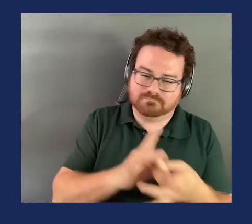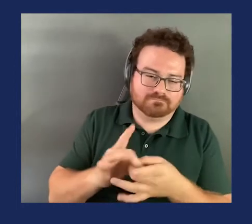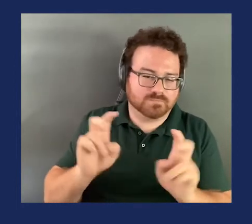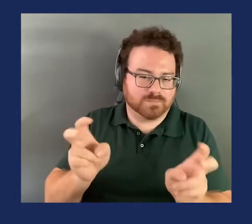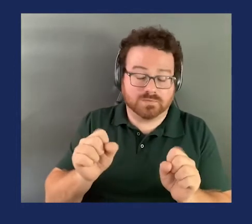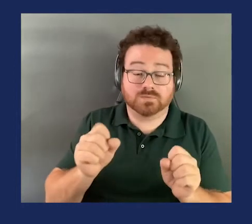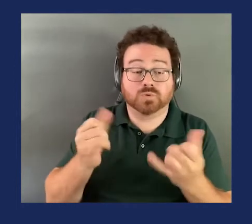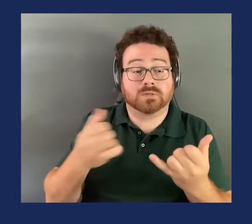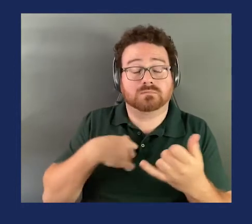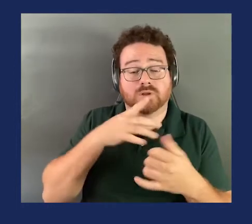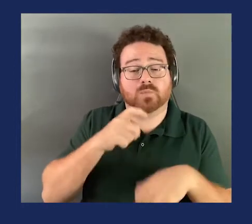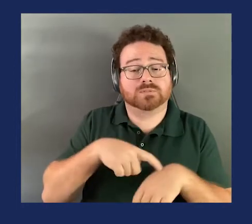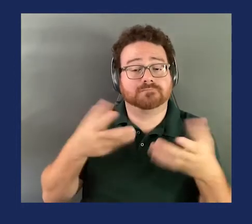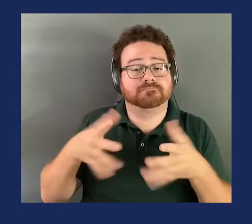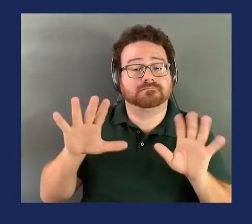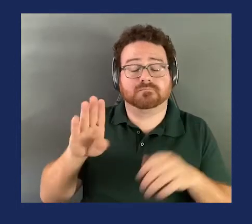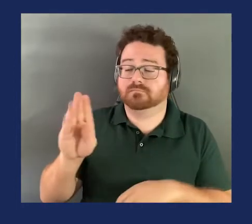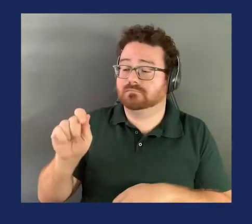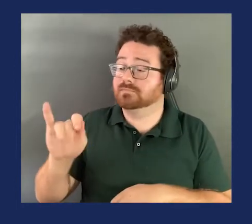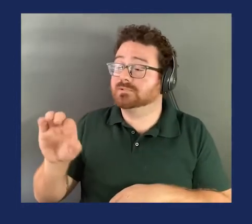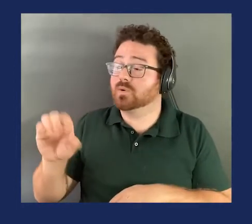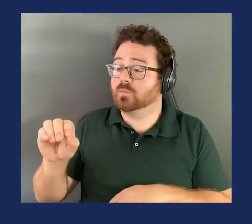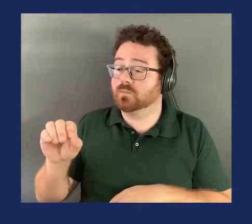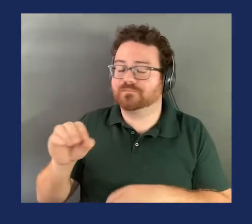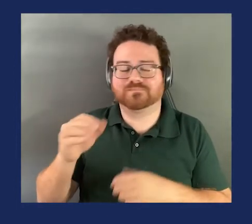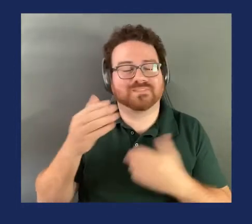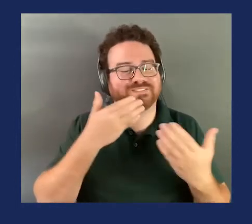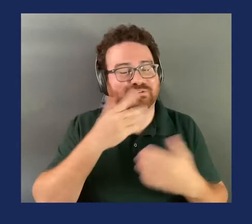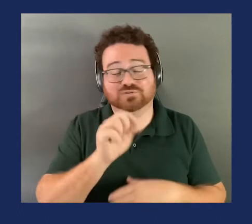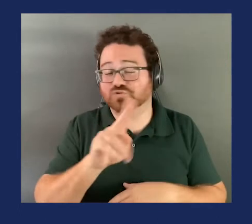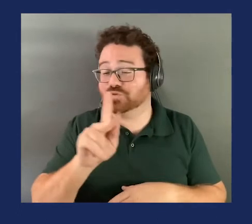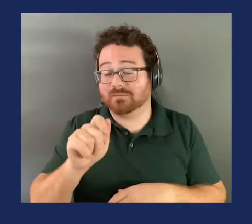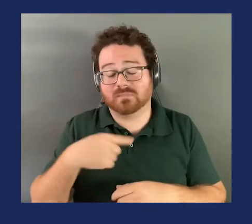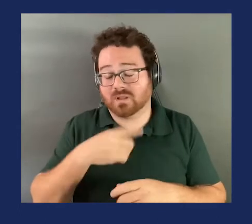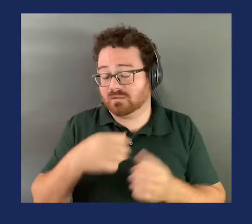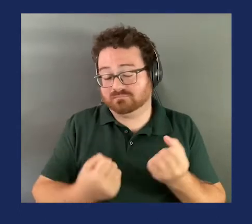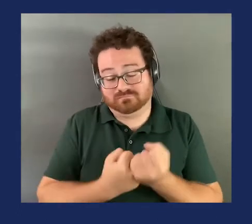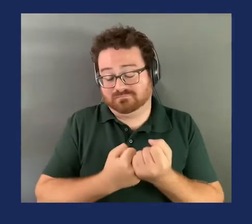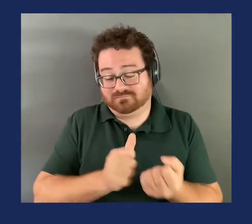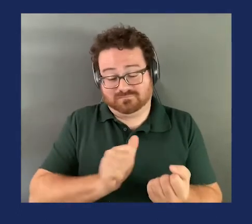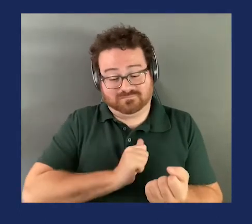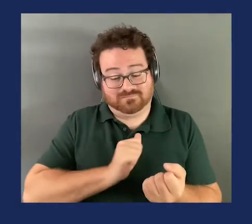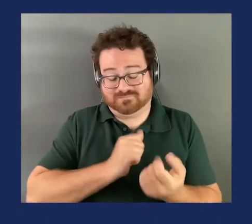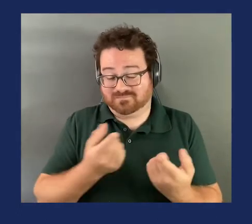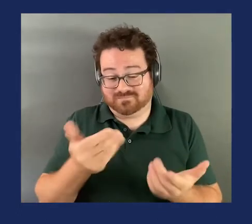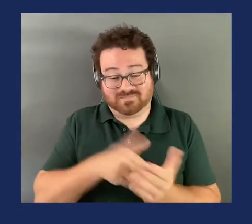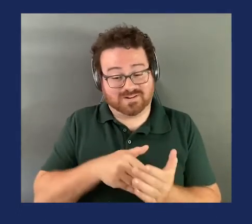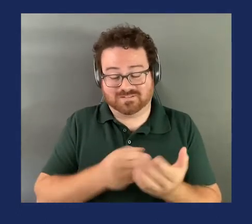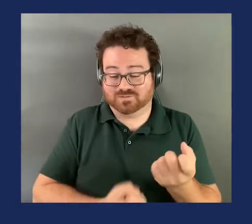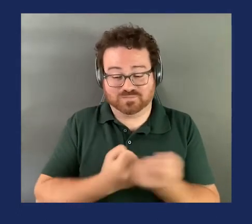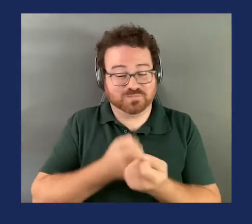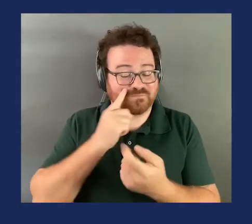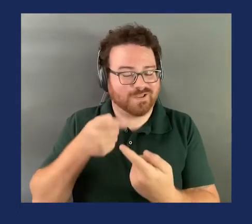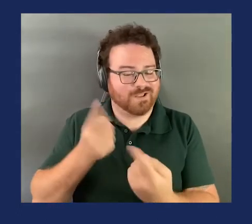Biakko. Thank you. Commissioner Trumka, I find myself, again, supporting your amendment for the opposite reasons. I